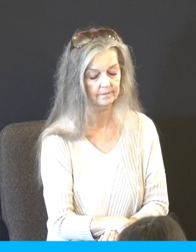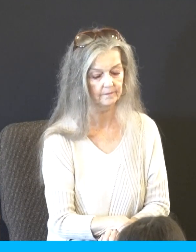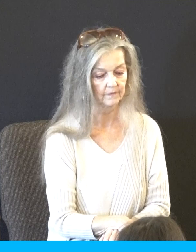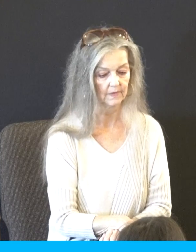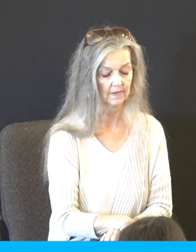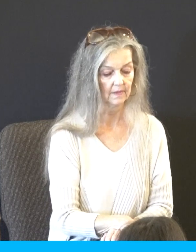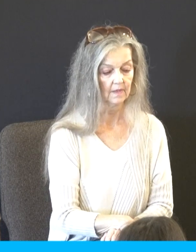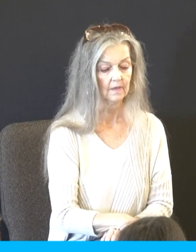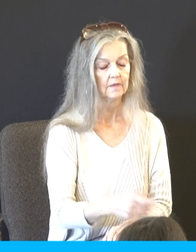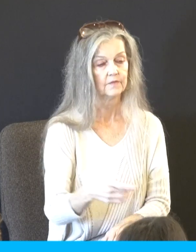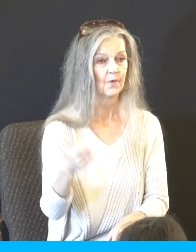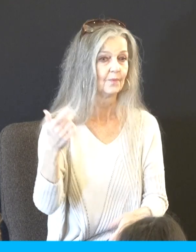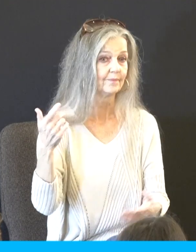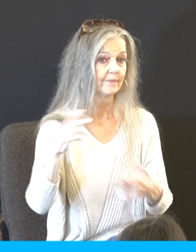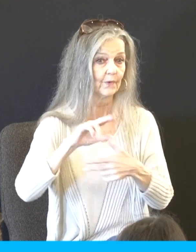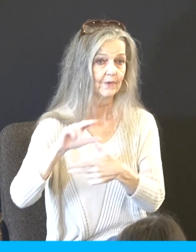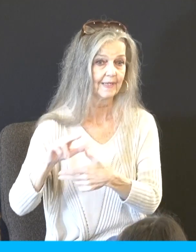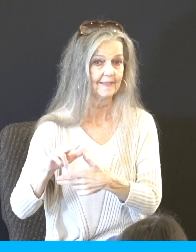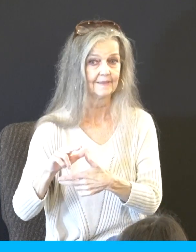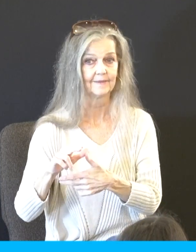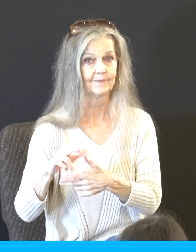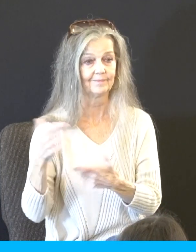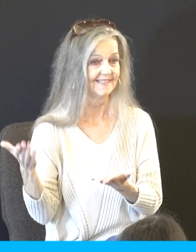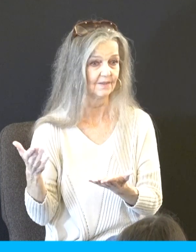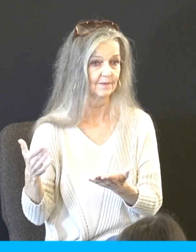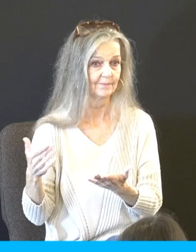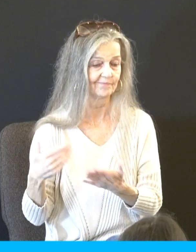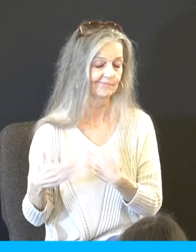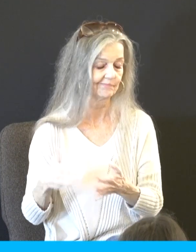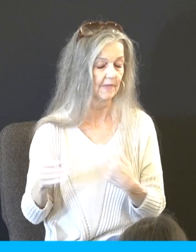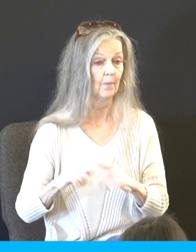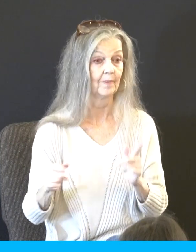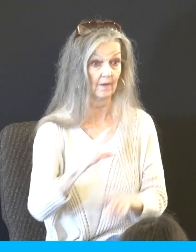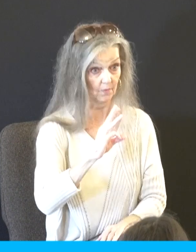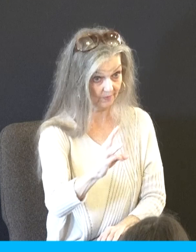East Coast, you hear about it like, you know, this West Coast serves them right, right? Whatever, I mean, that's how people think in the East.